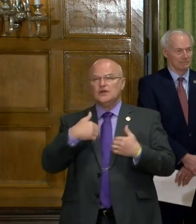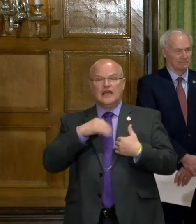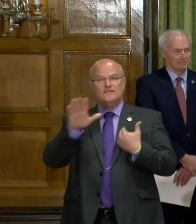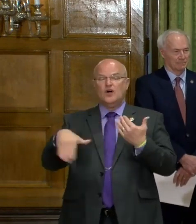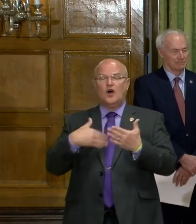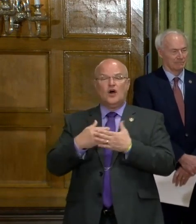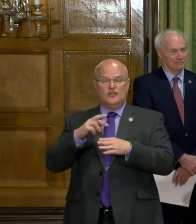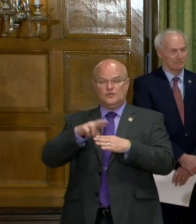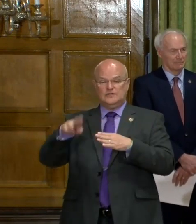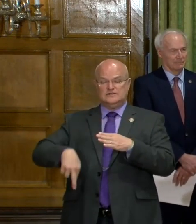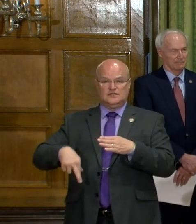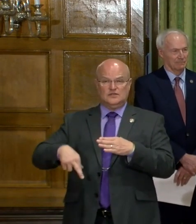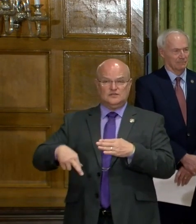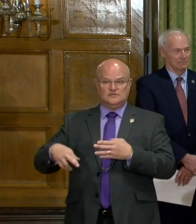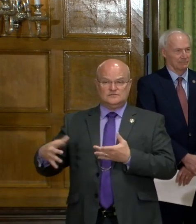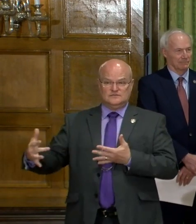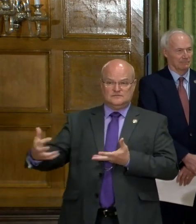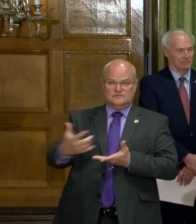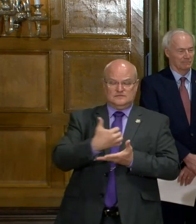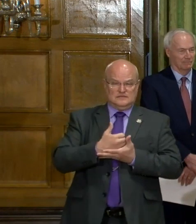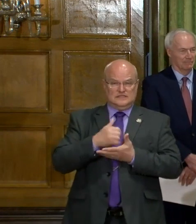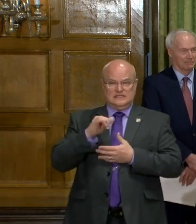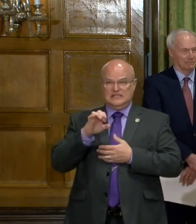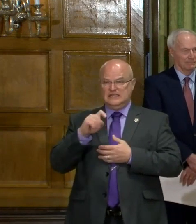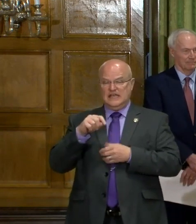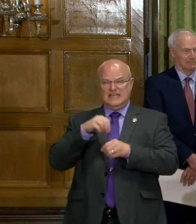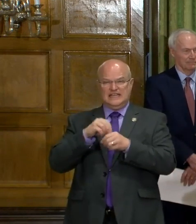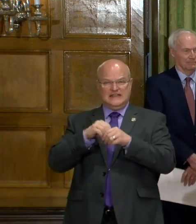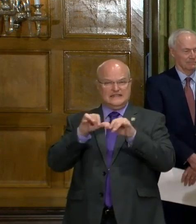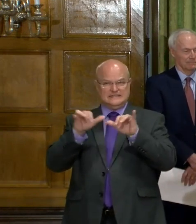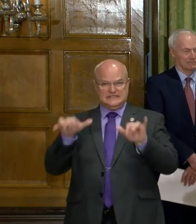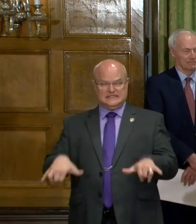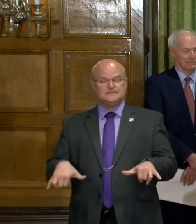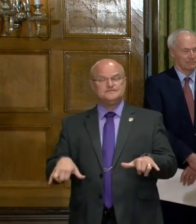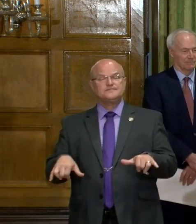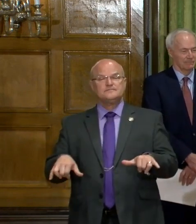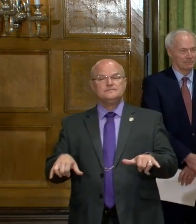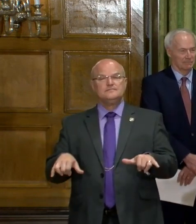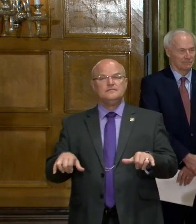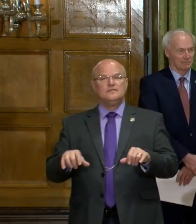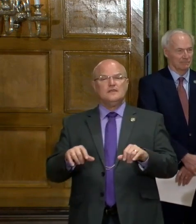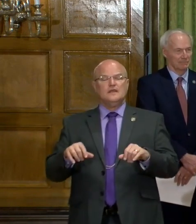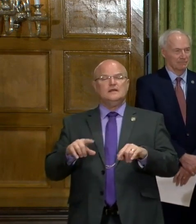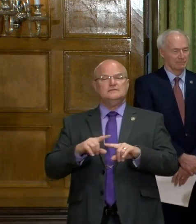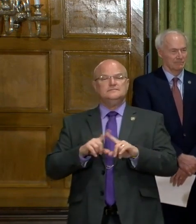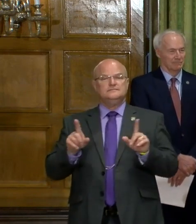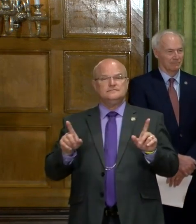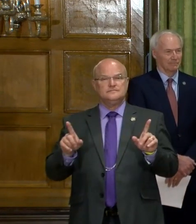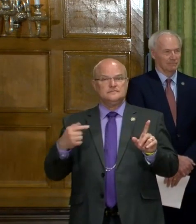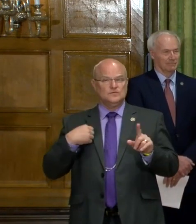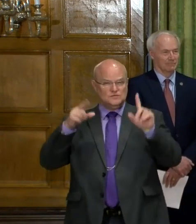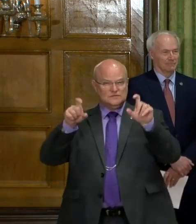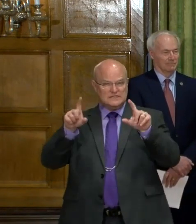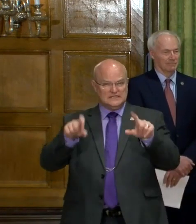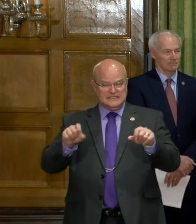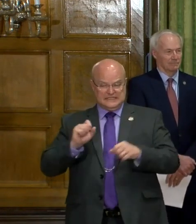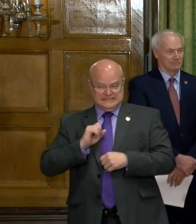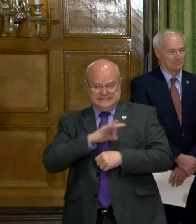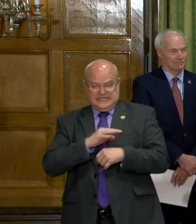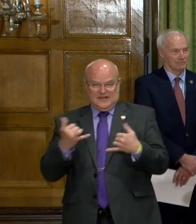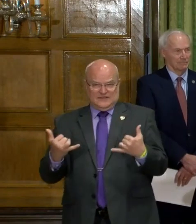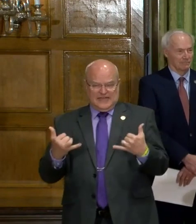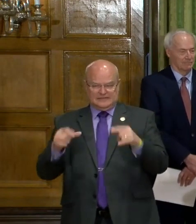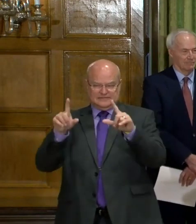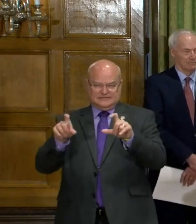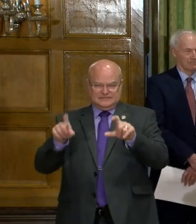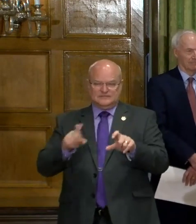don't have all of those results resulted in in our system yet, but we are testing staff now